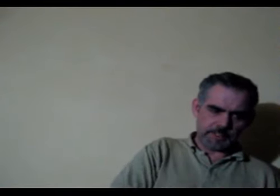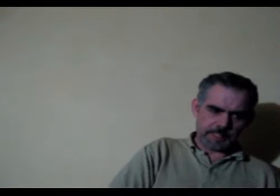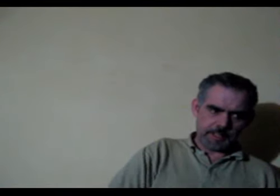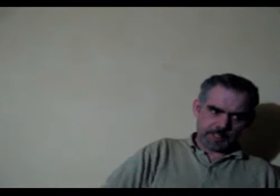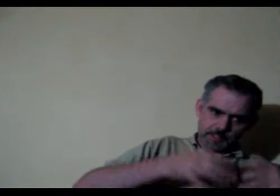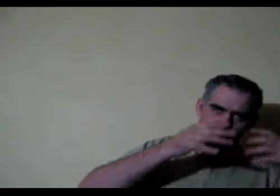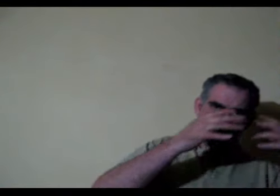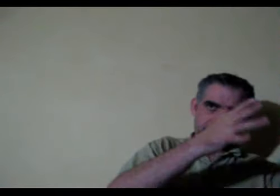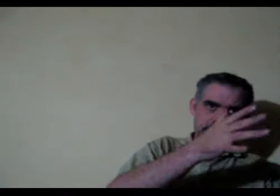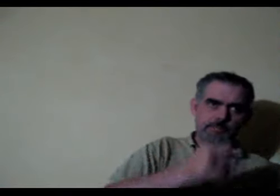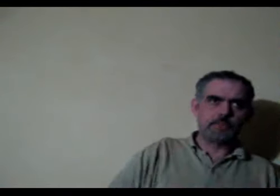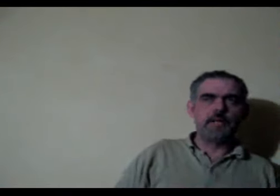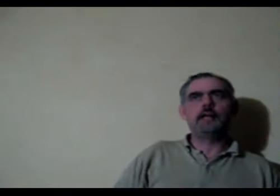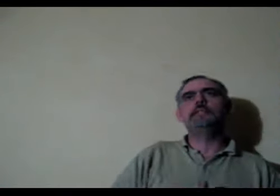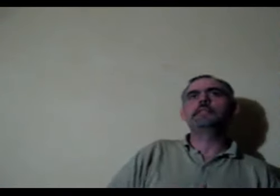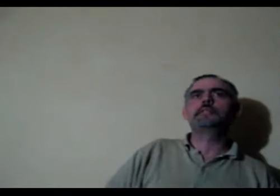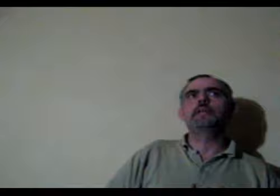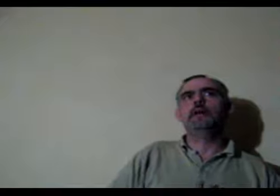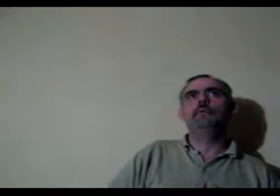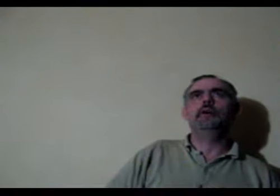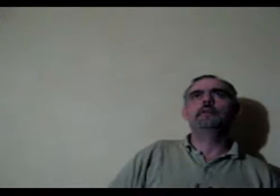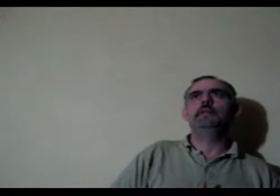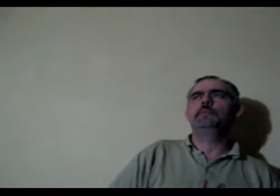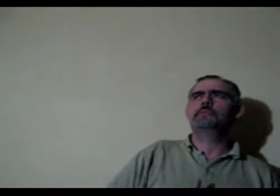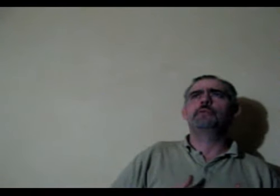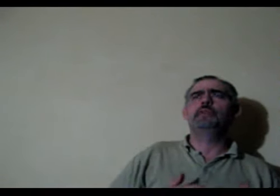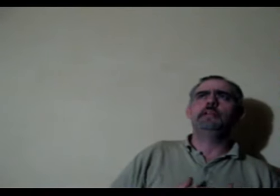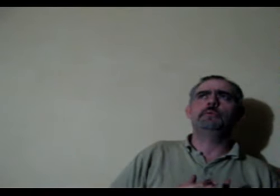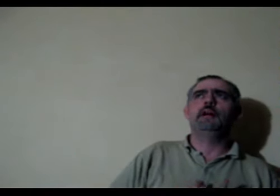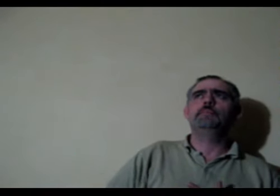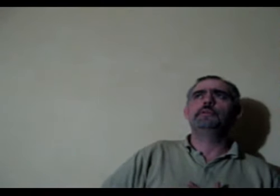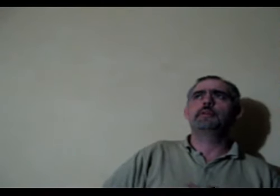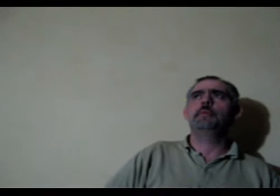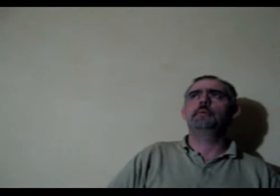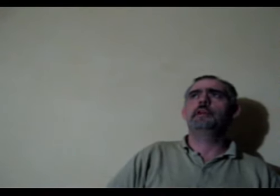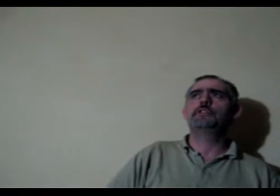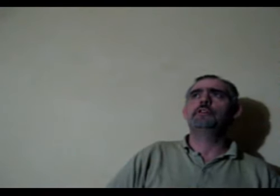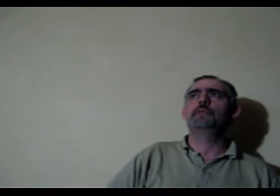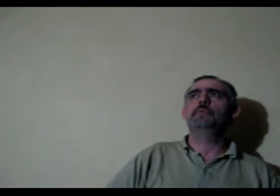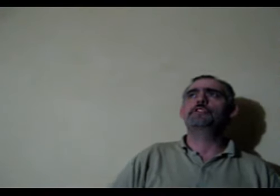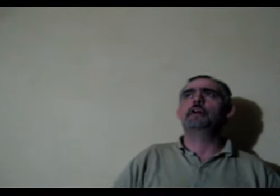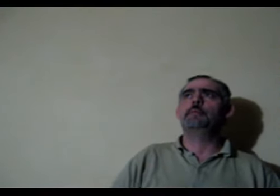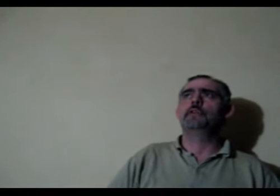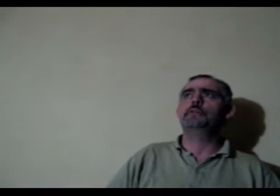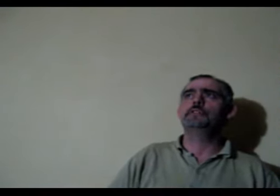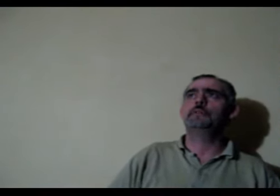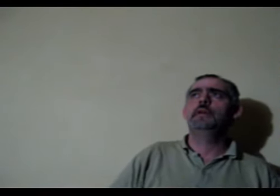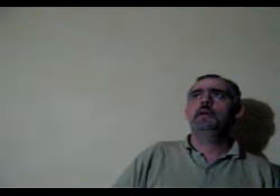creativity and the big picture that's why artists uh... work i've been to music i'm not really into art but i remember an ex-girlfriend once dragged me along to